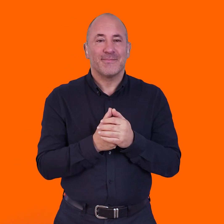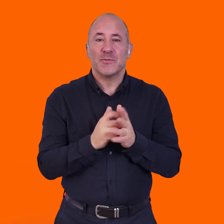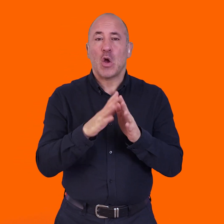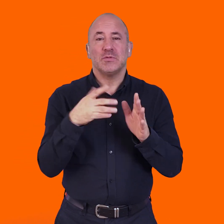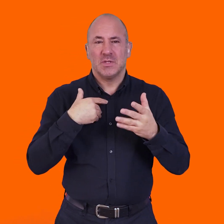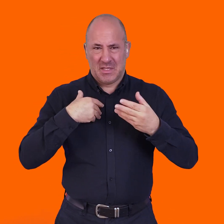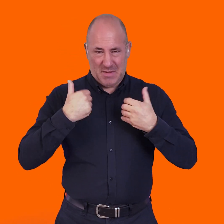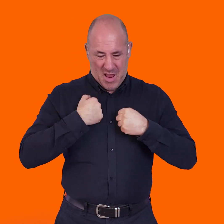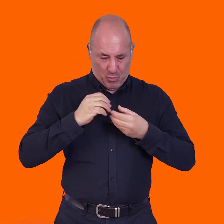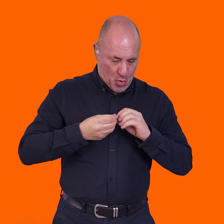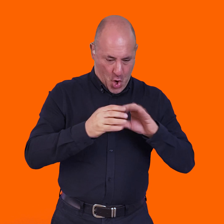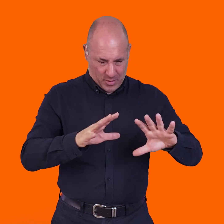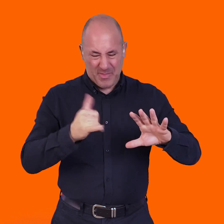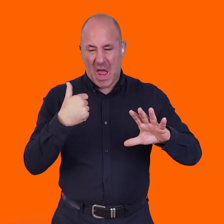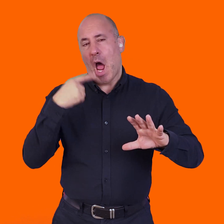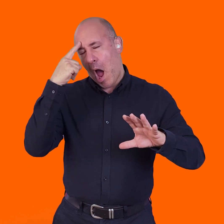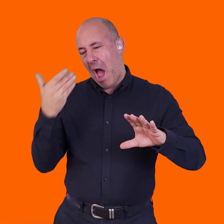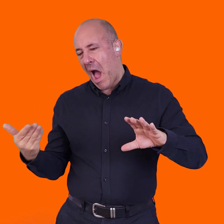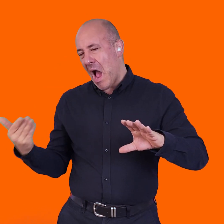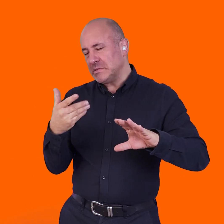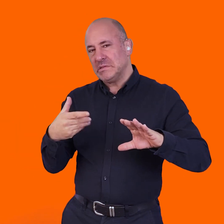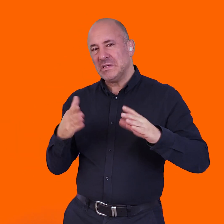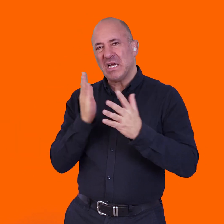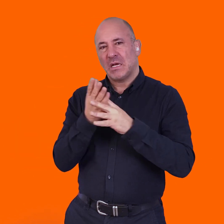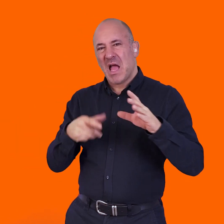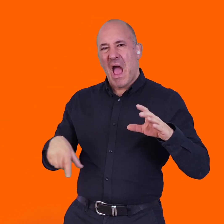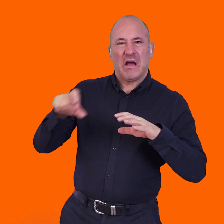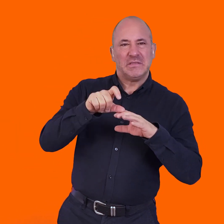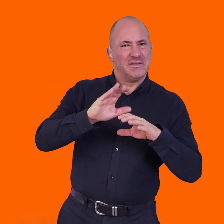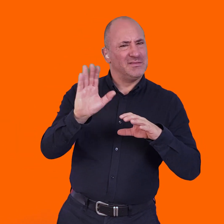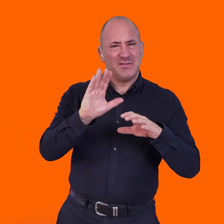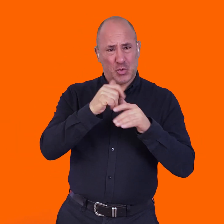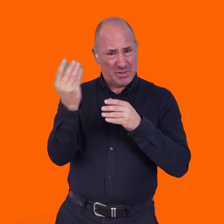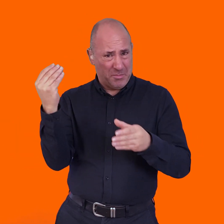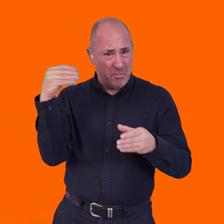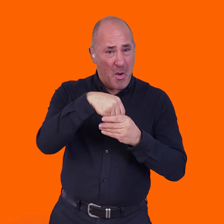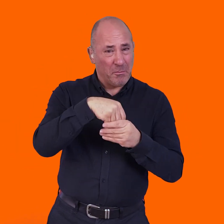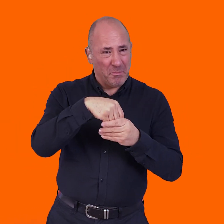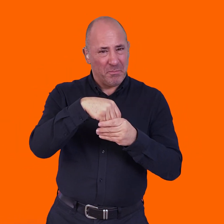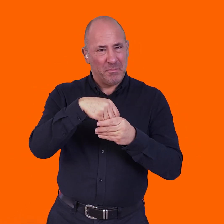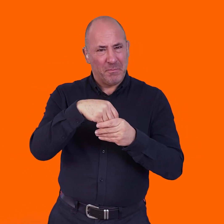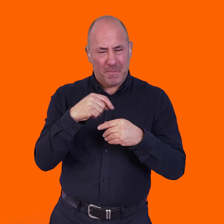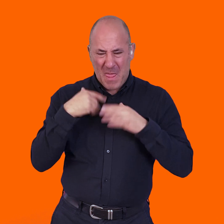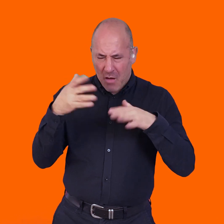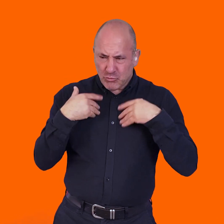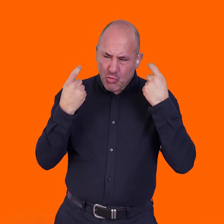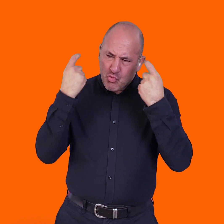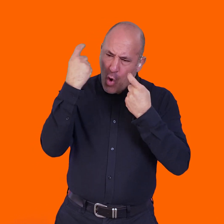it's definitely not an add-on, it's quite often the inception of the work. It's, I don't feel like it's something